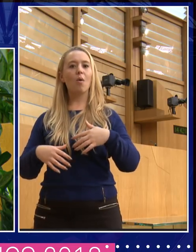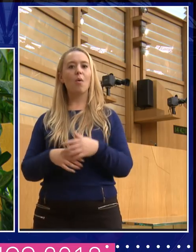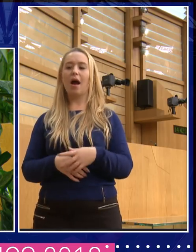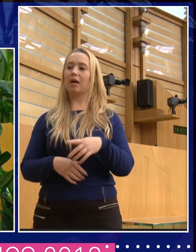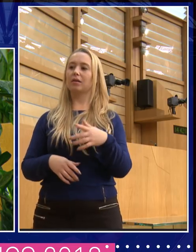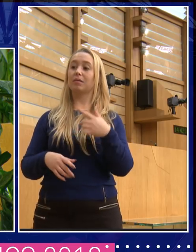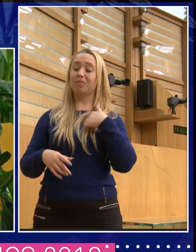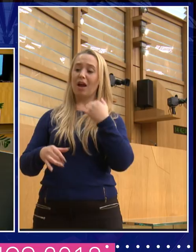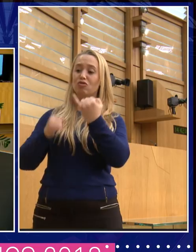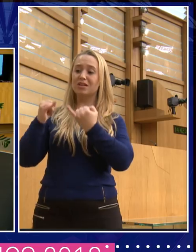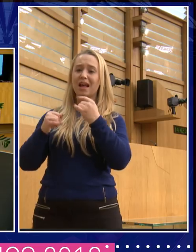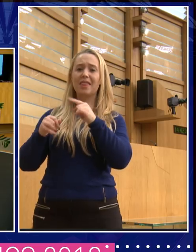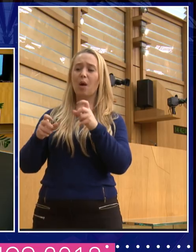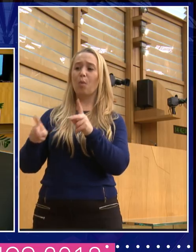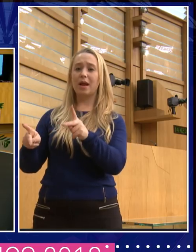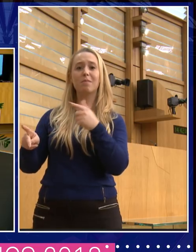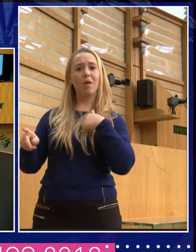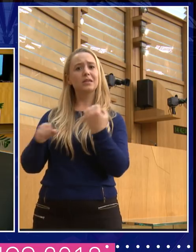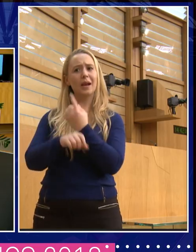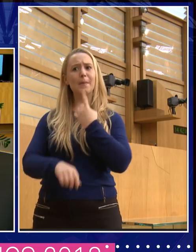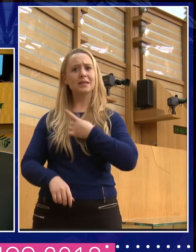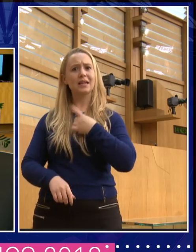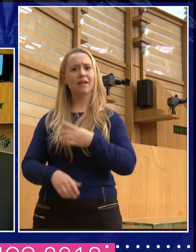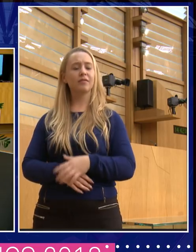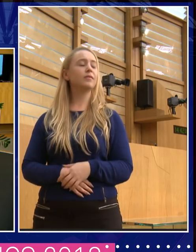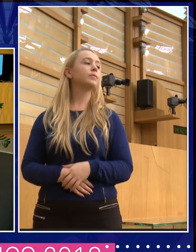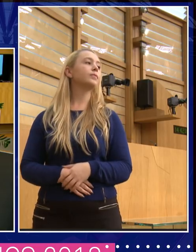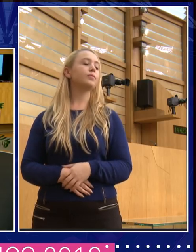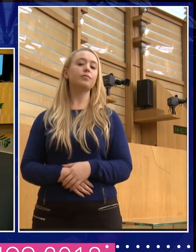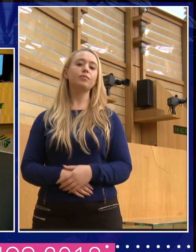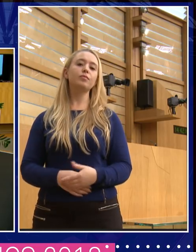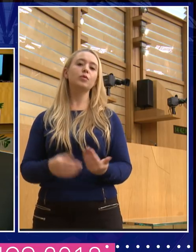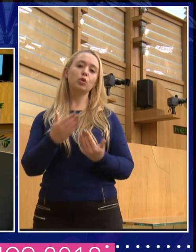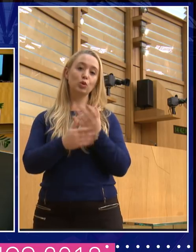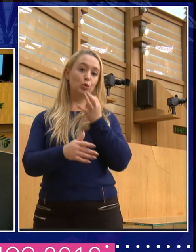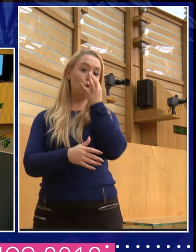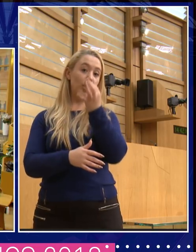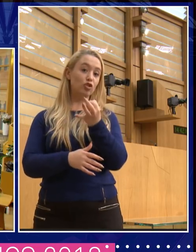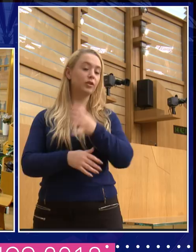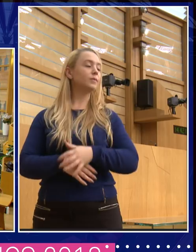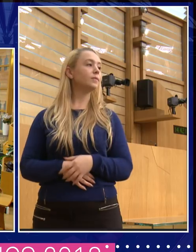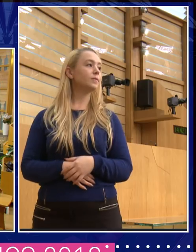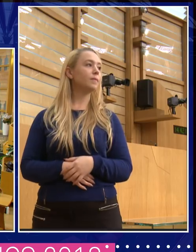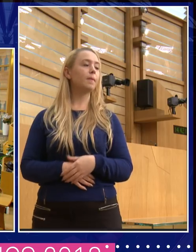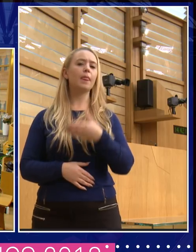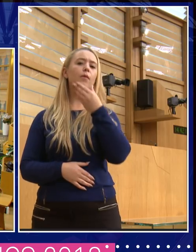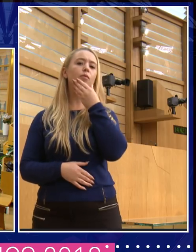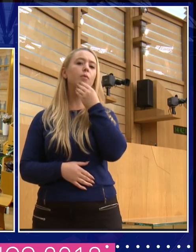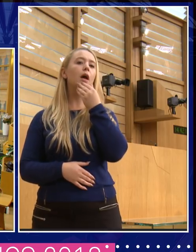you criticise. If you could pass the microphone down to, yes, there and, but there's a man just here, glasses, yes.